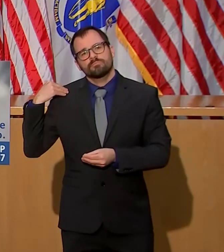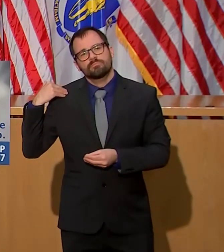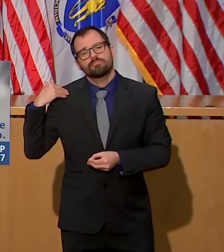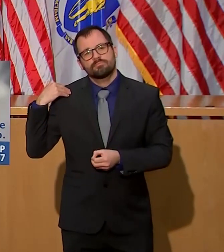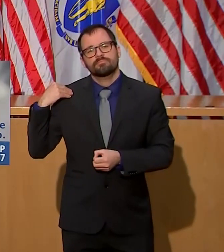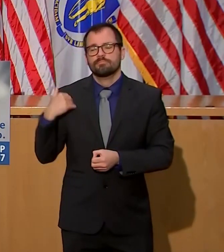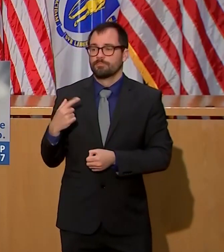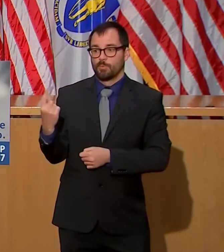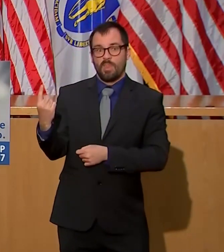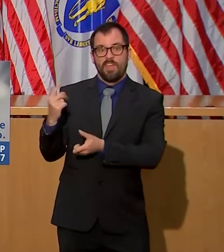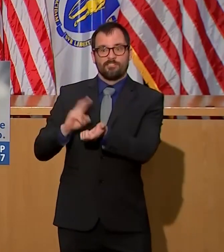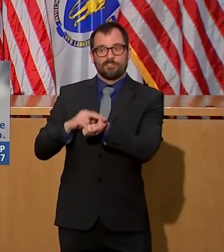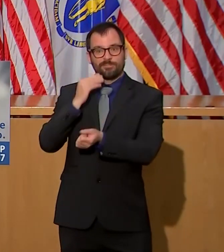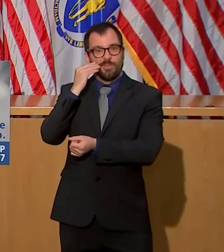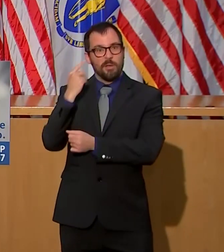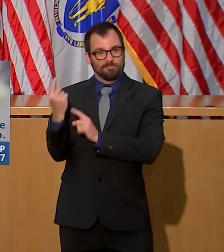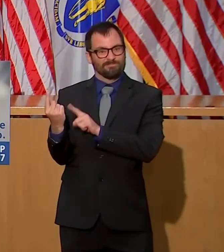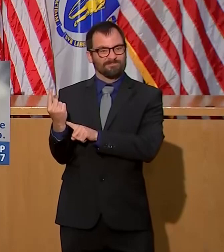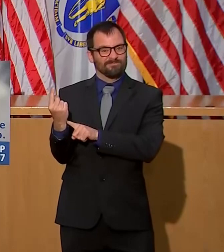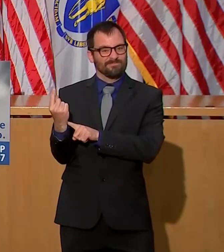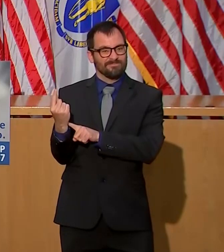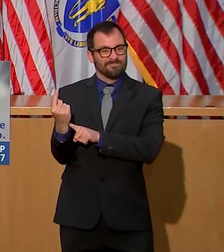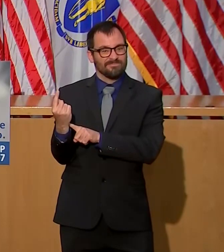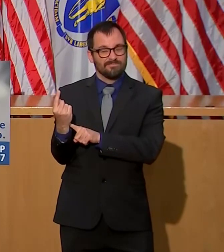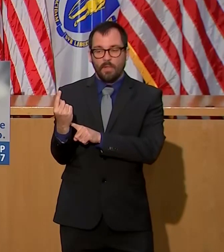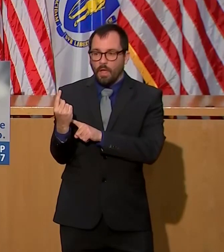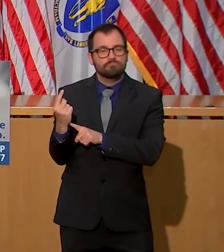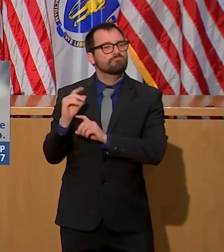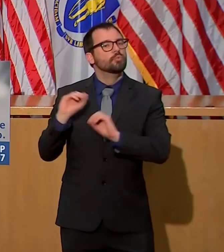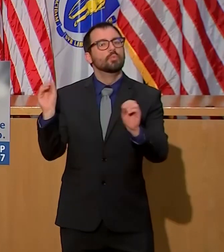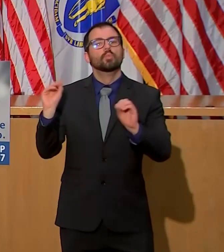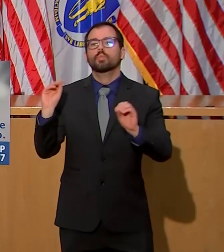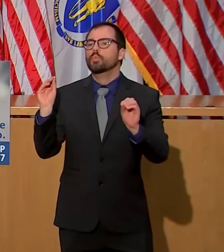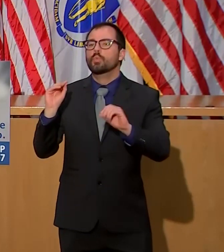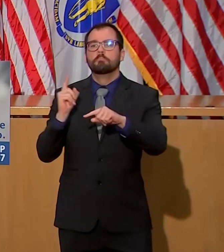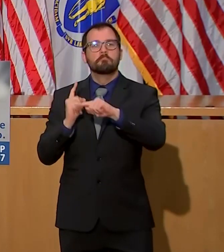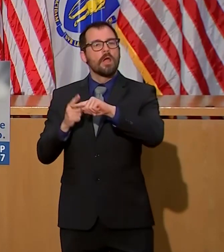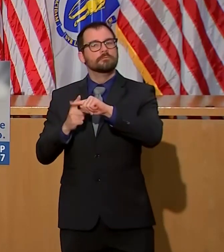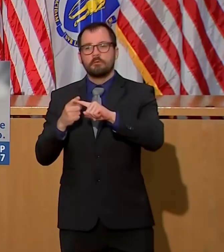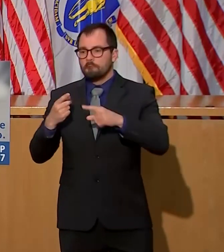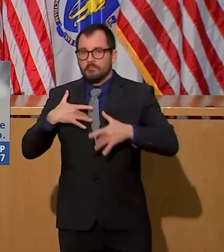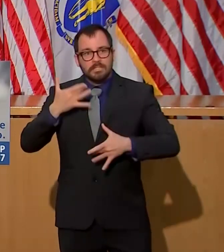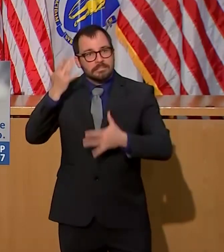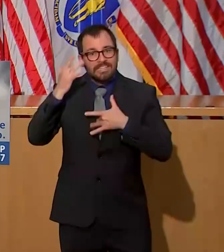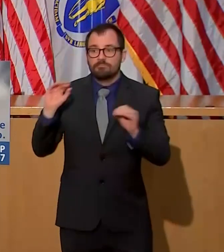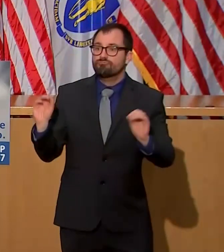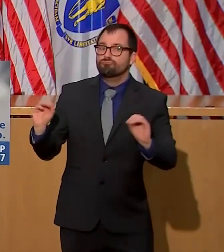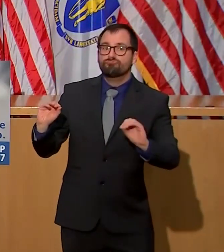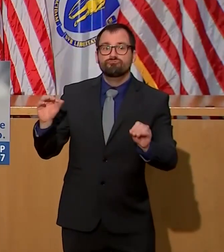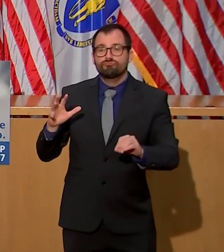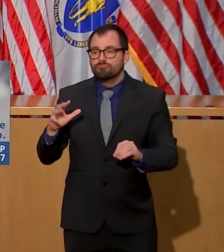And with 98 tests, 51 of the 98 we tested came up positive.